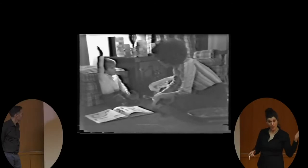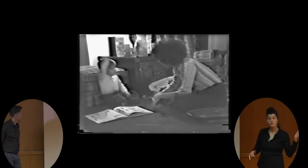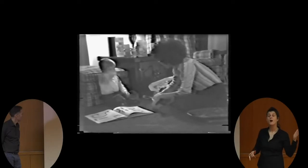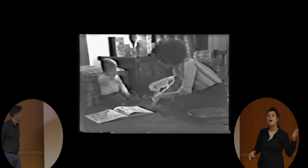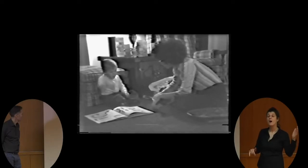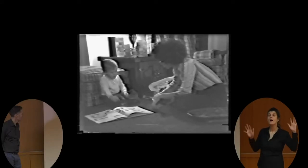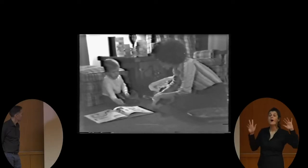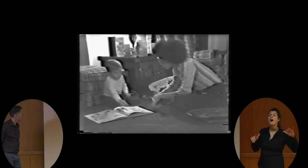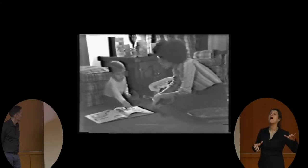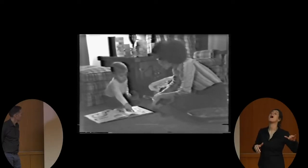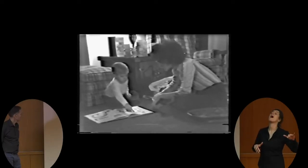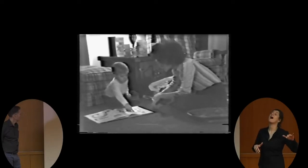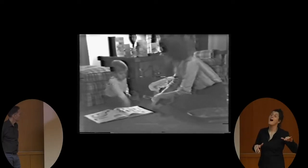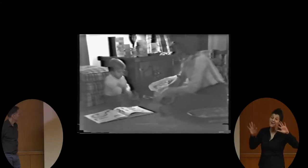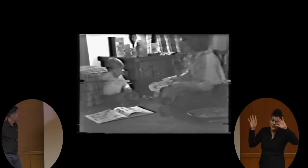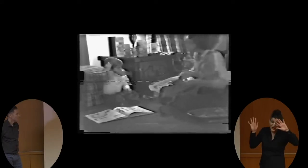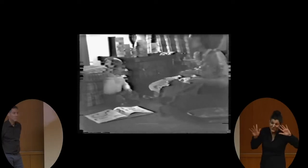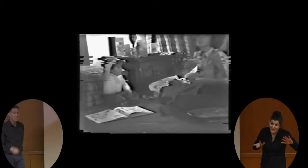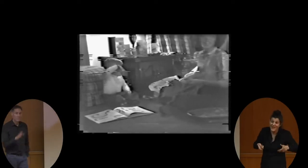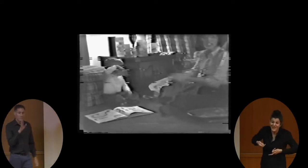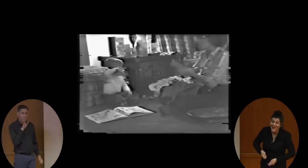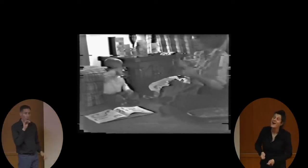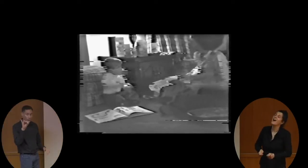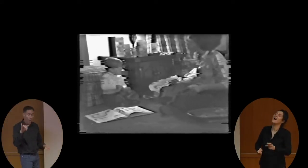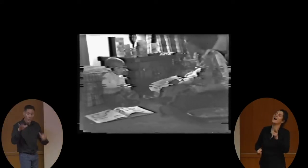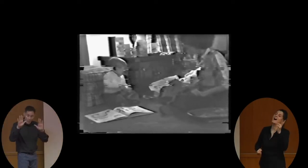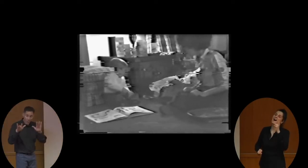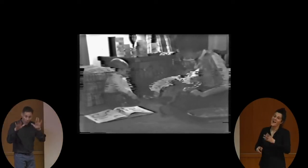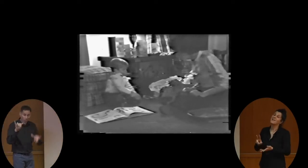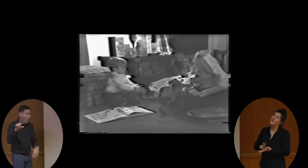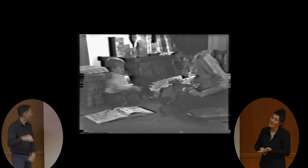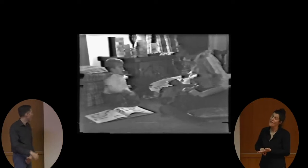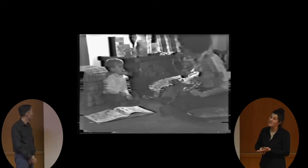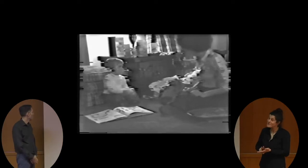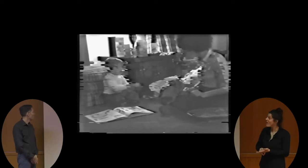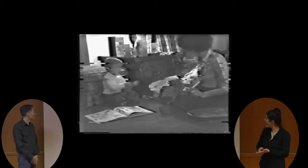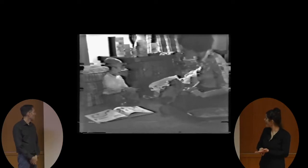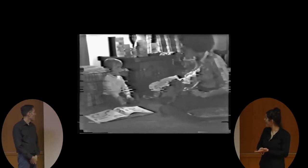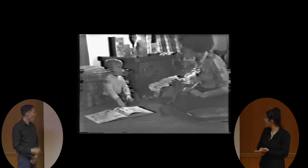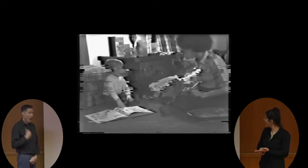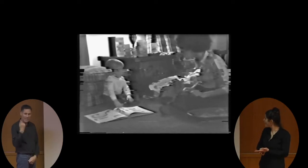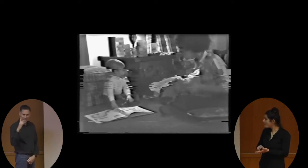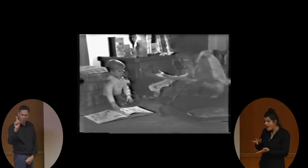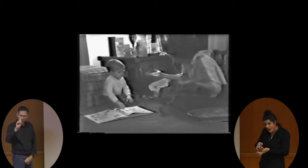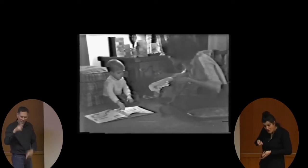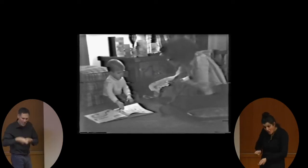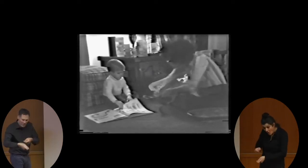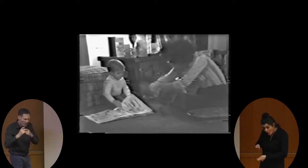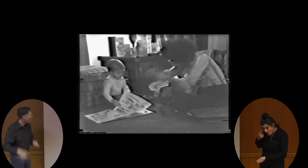and it's snowing. Oh, you've got a shovel. Family. Right. Oh, I see. Where's the shovel?